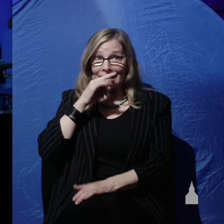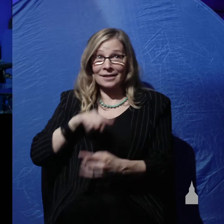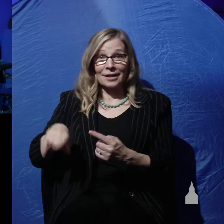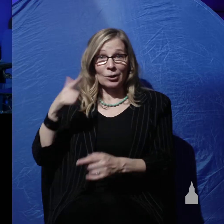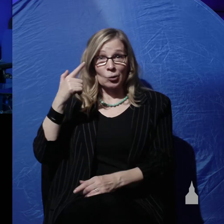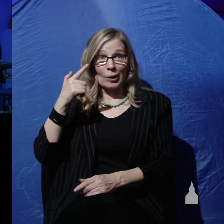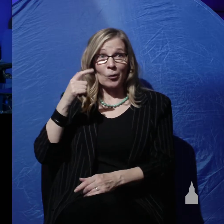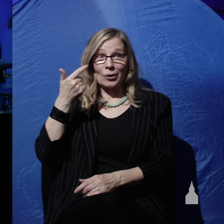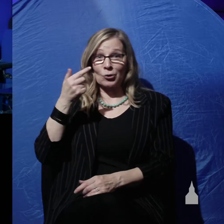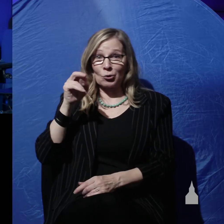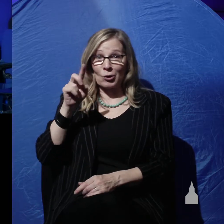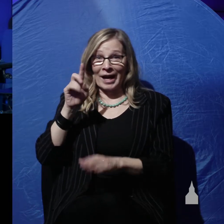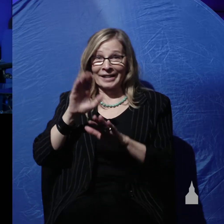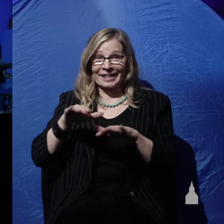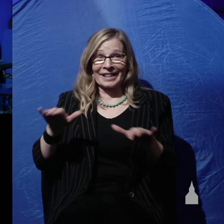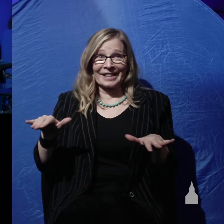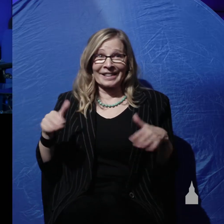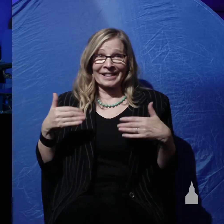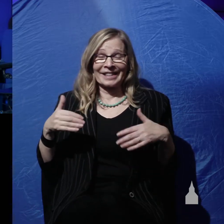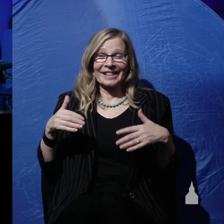Dr. Mortenson could be here with us this morning. Let's welcome him today.